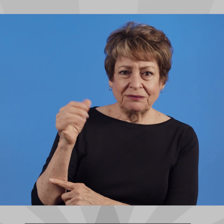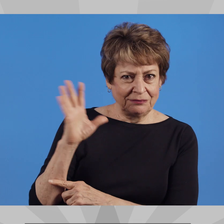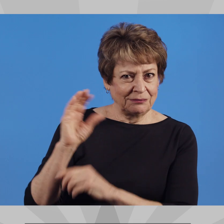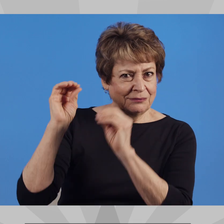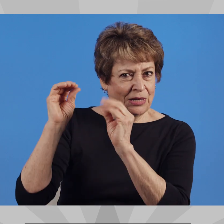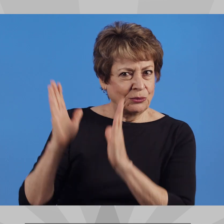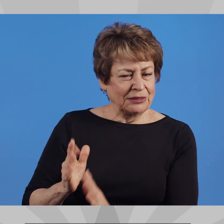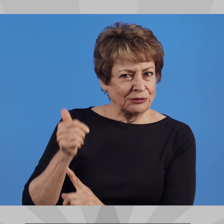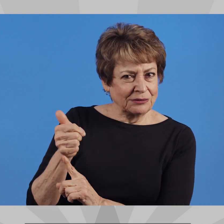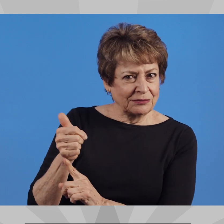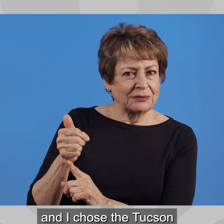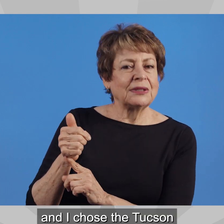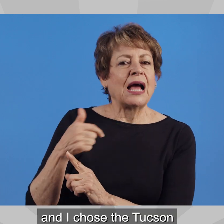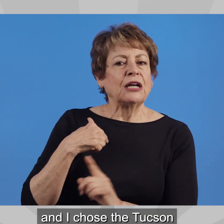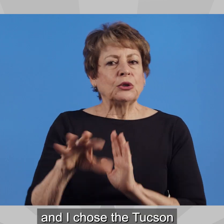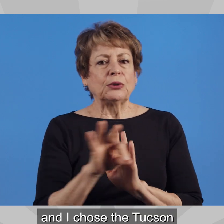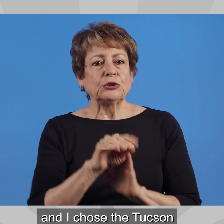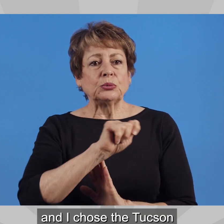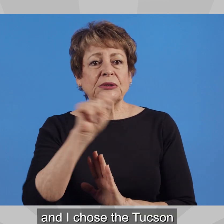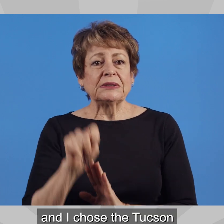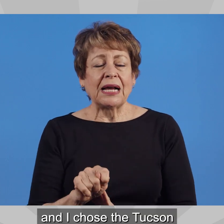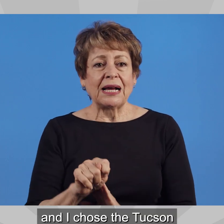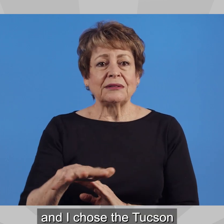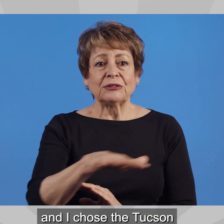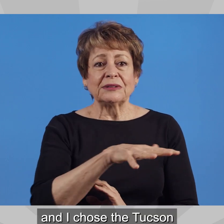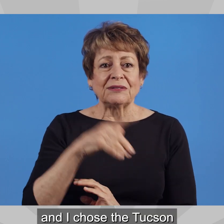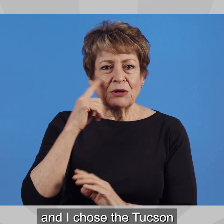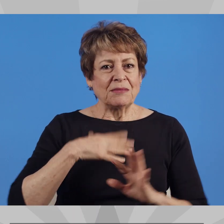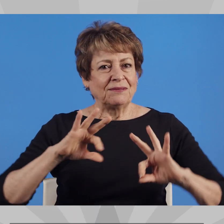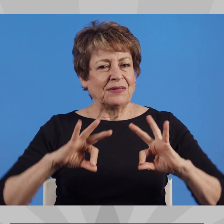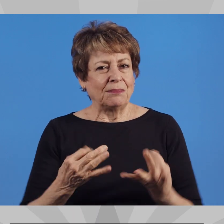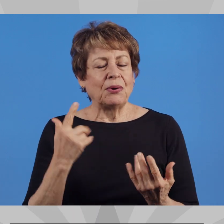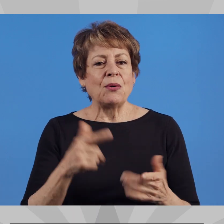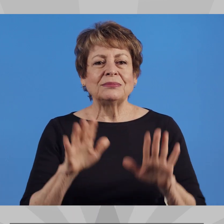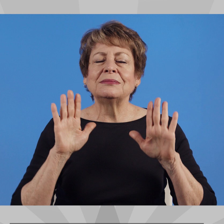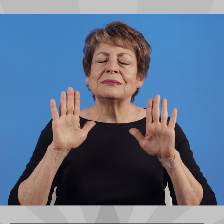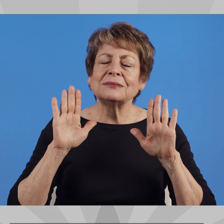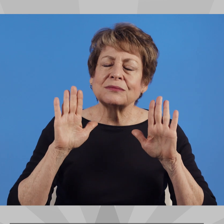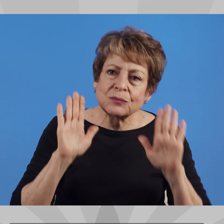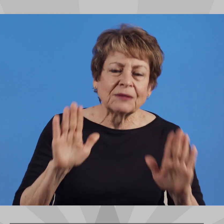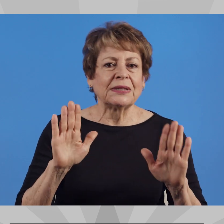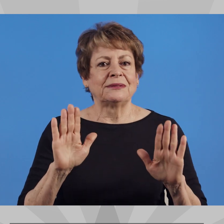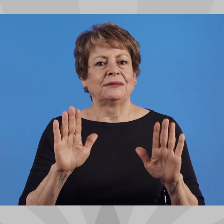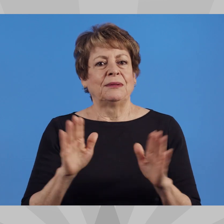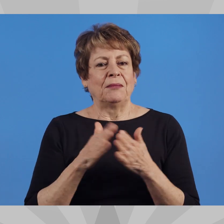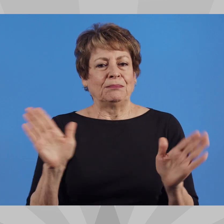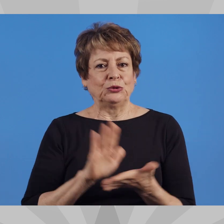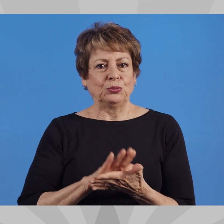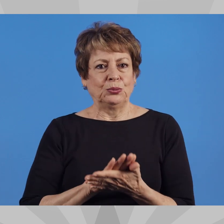My mother was an educator, and I chose the Tucson region for my family for its remarkable public schools.